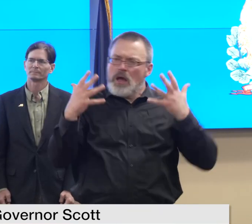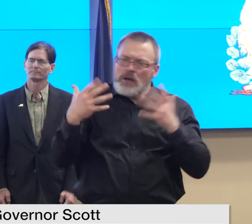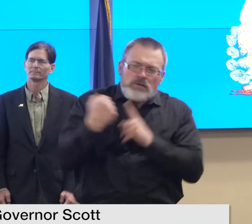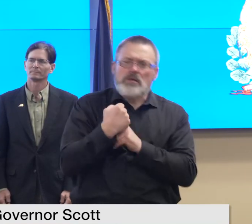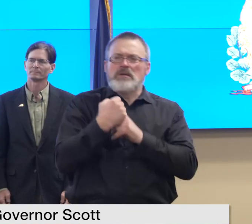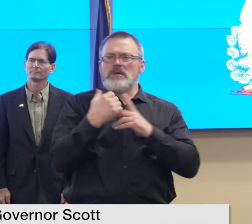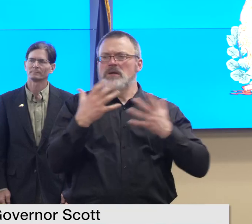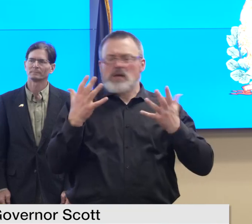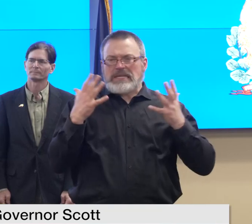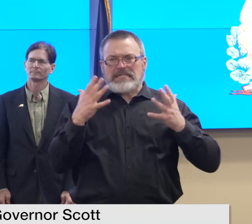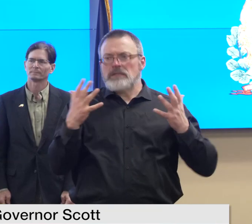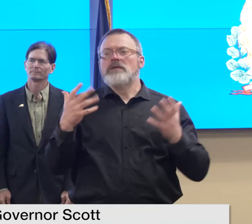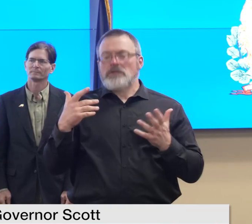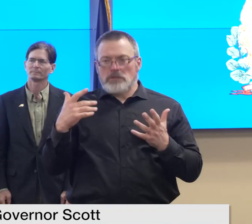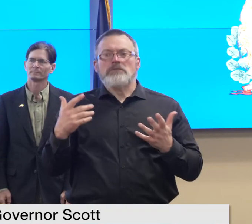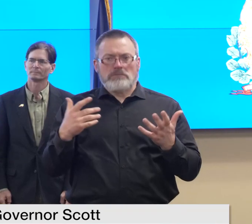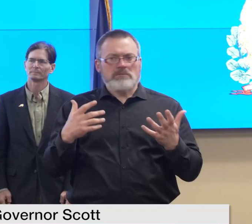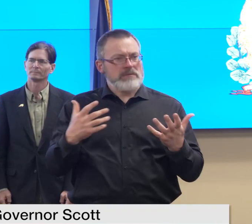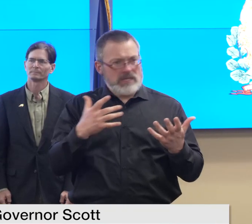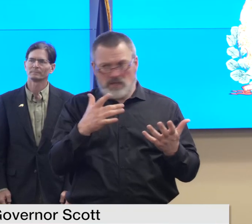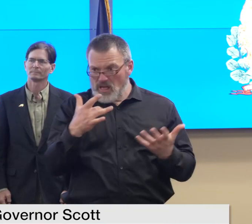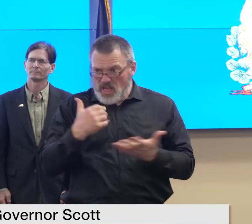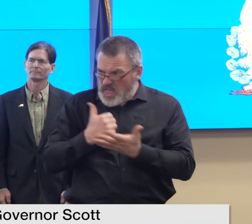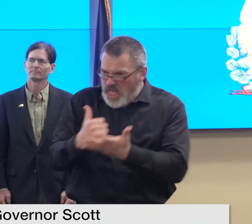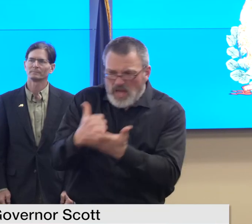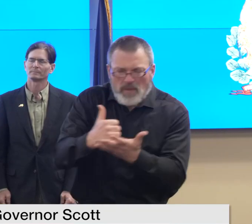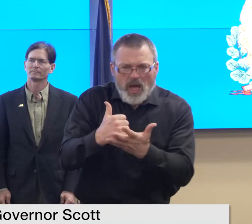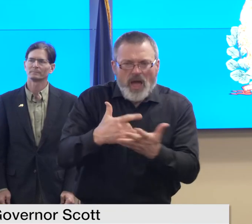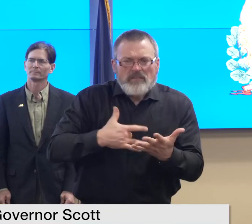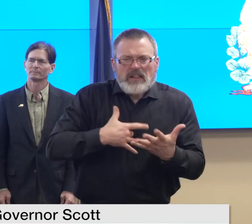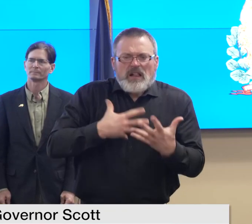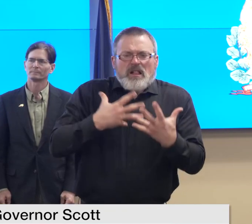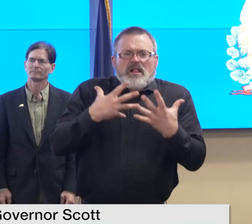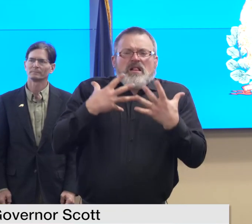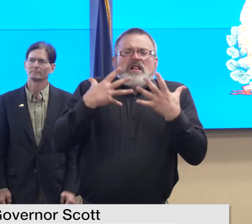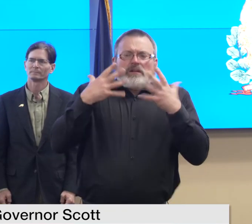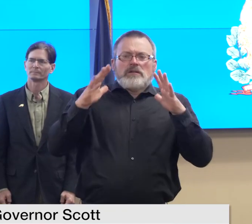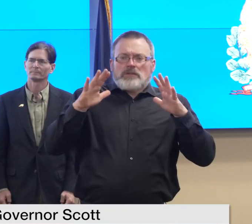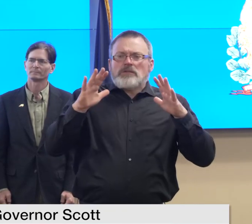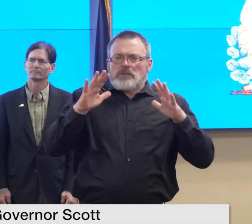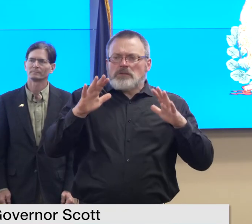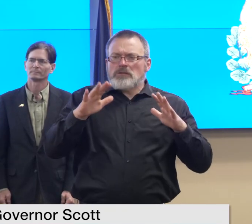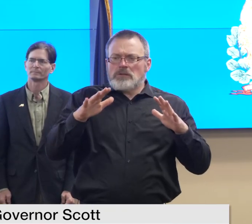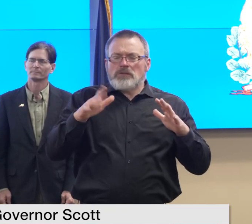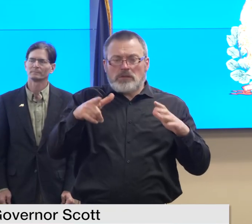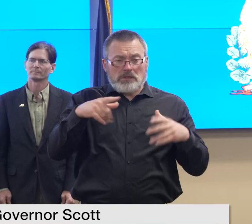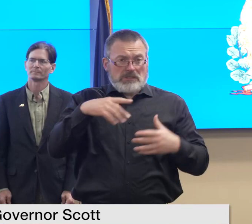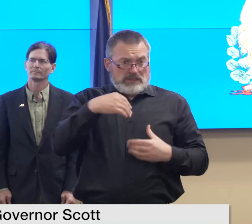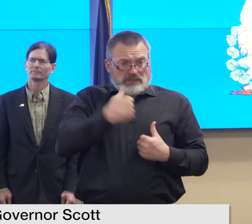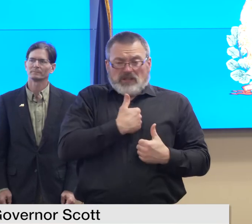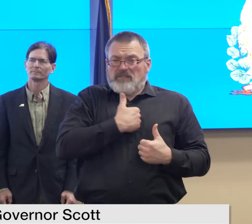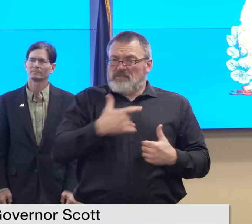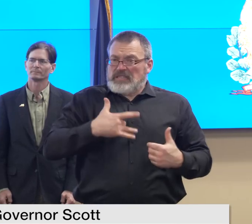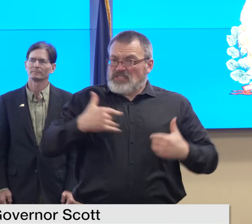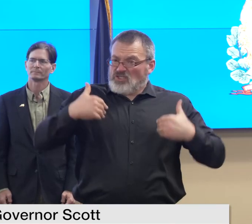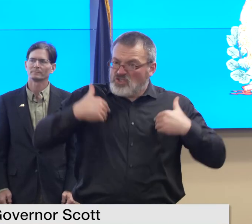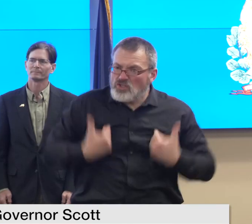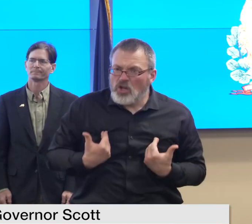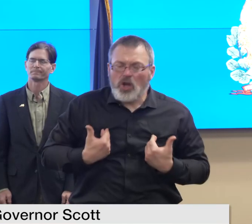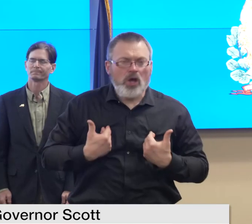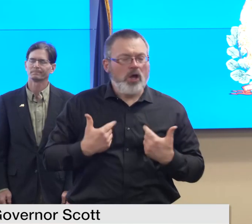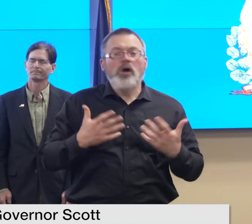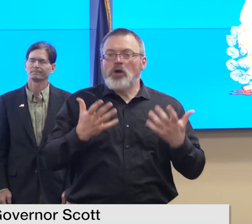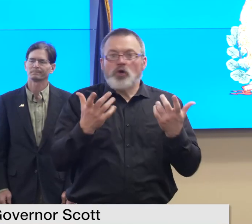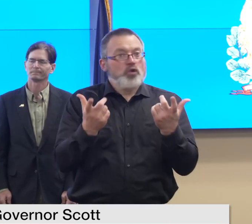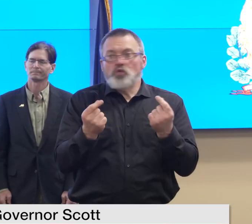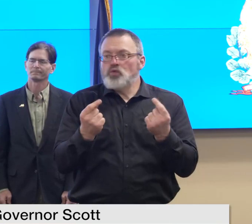responder in these circumstances fatigue and feelings of helplessness or anxiety are common following